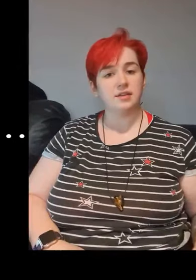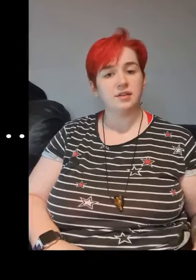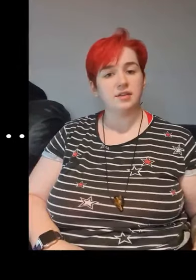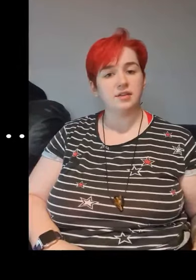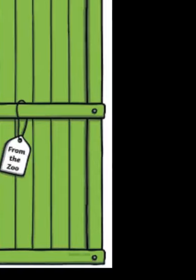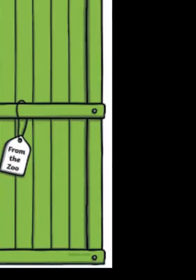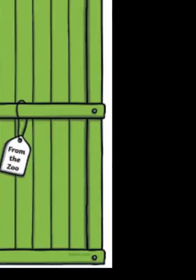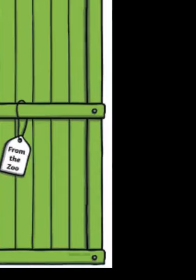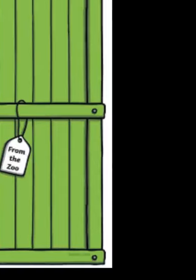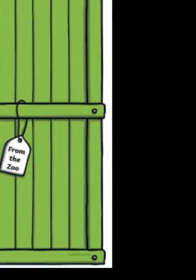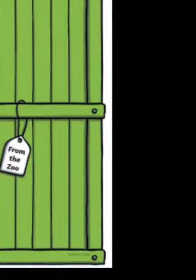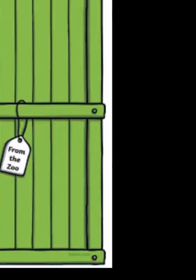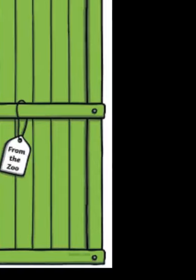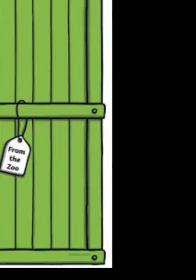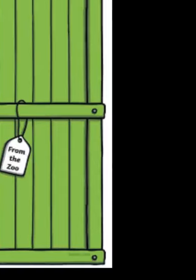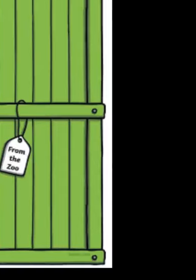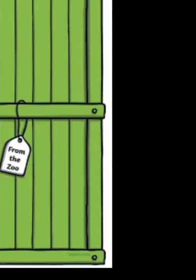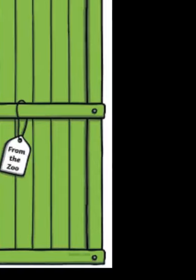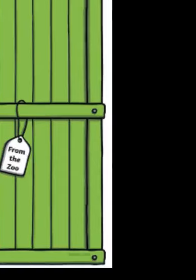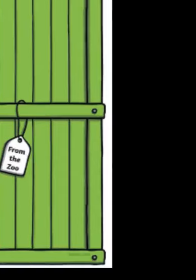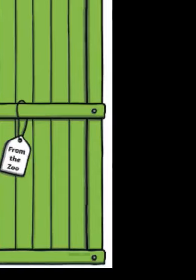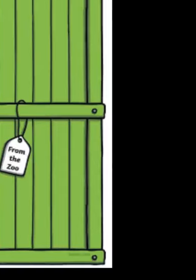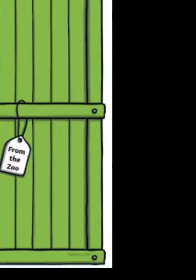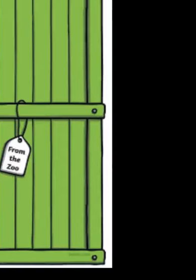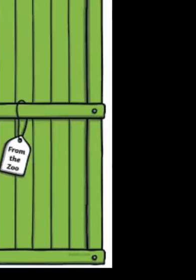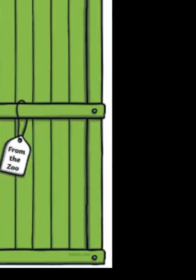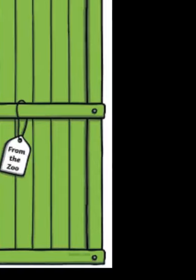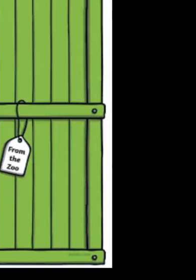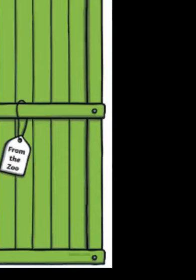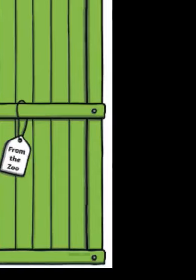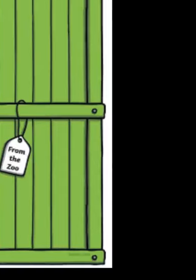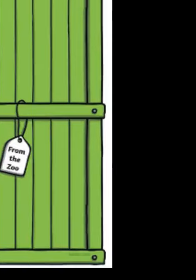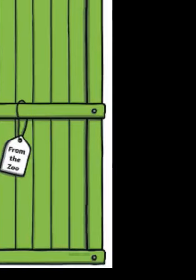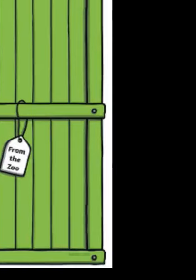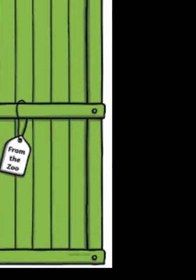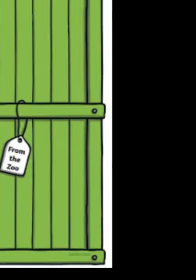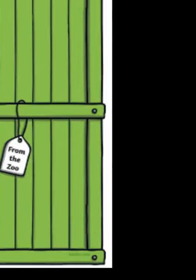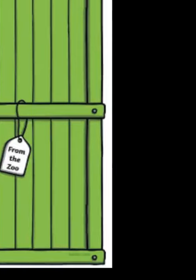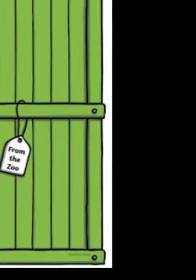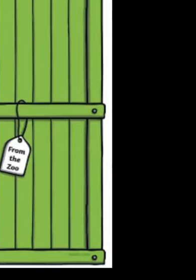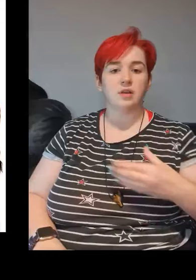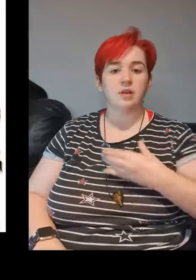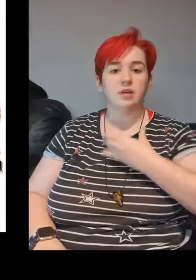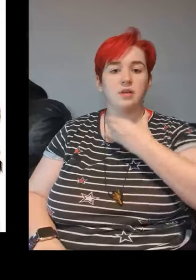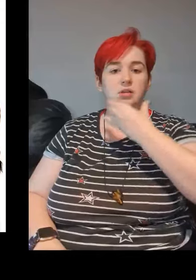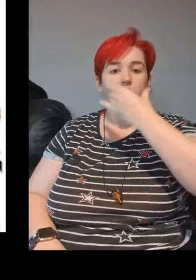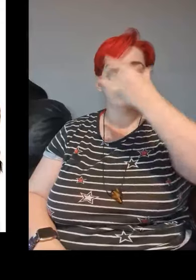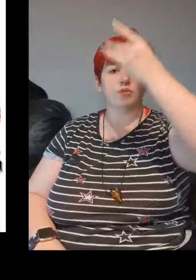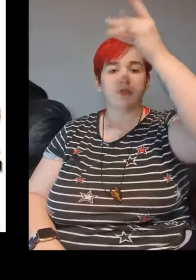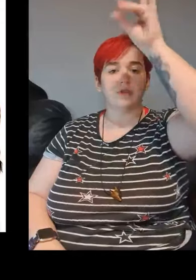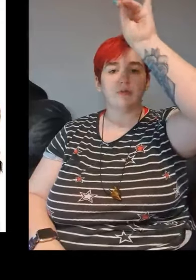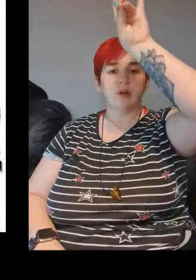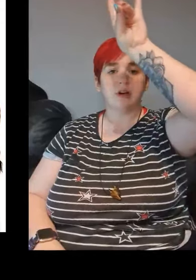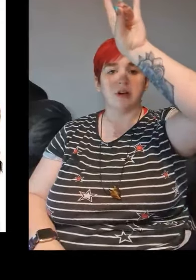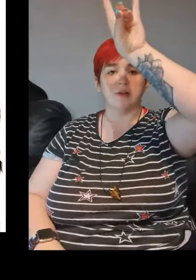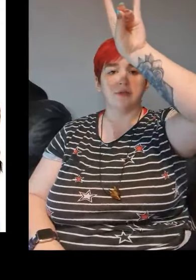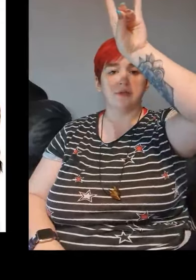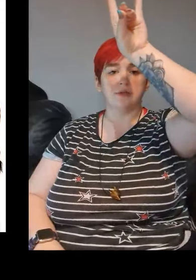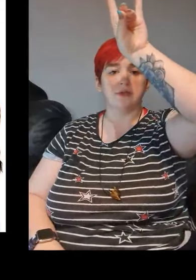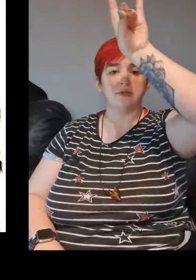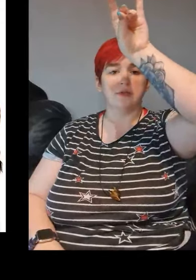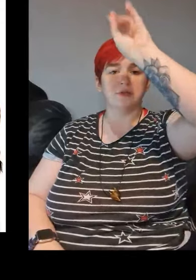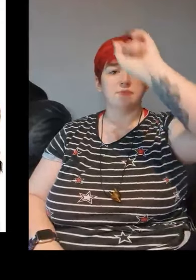giraffe